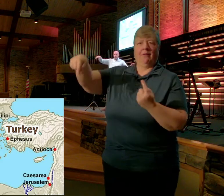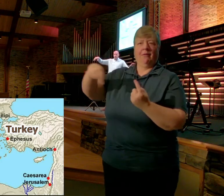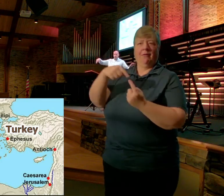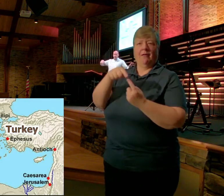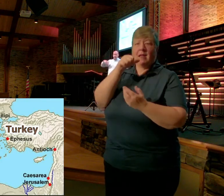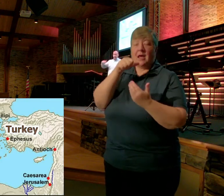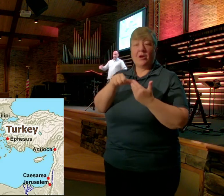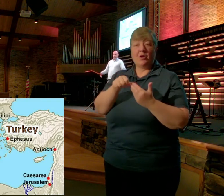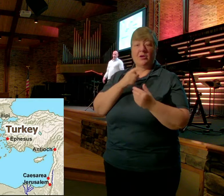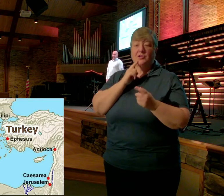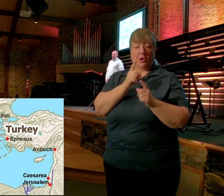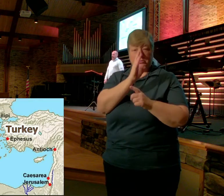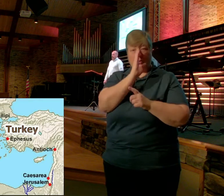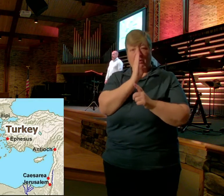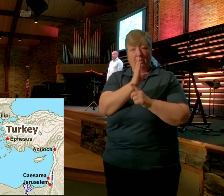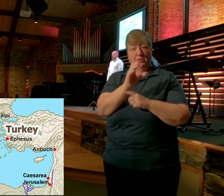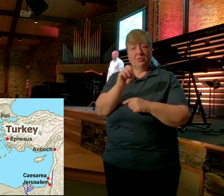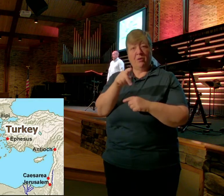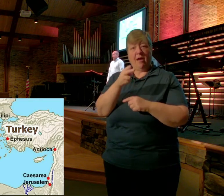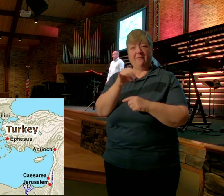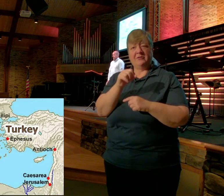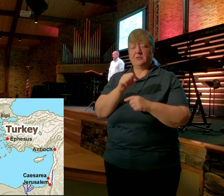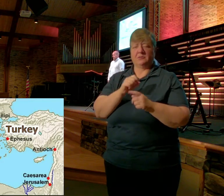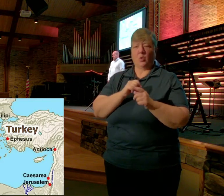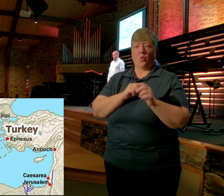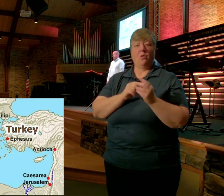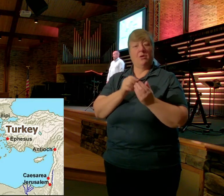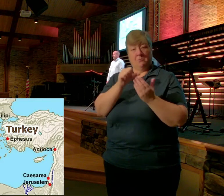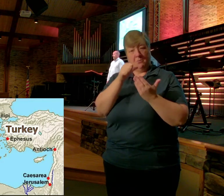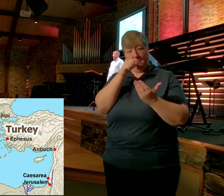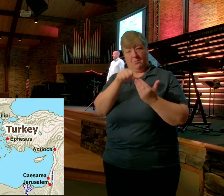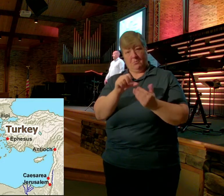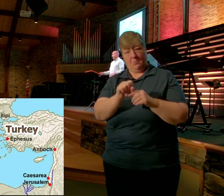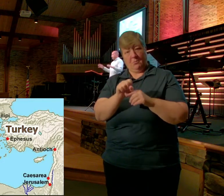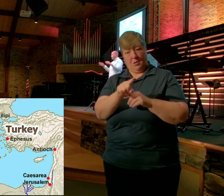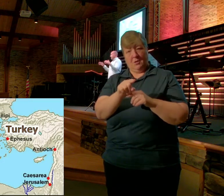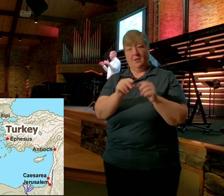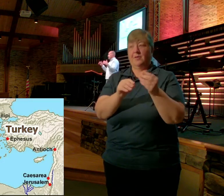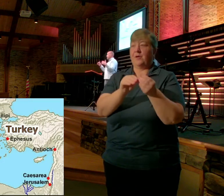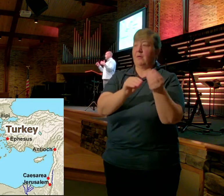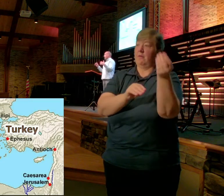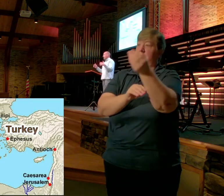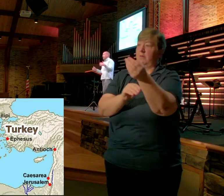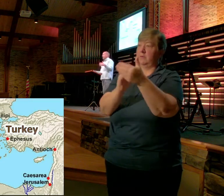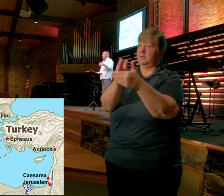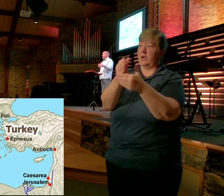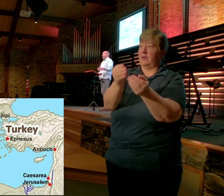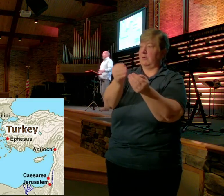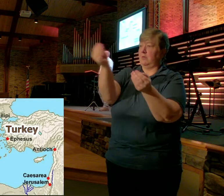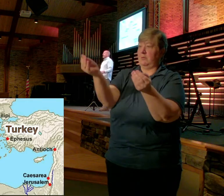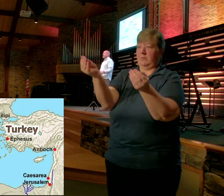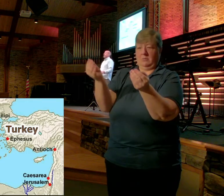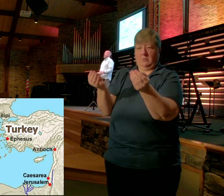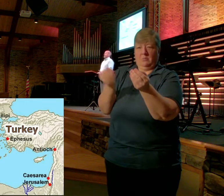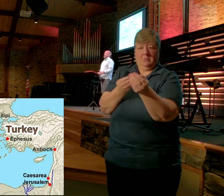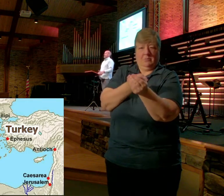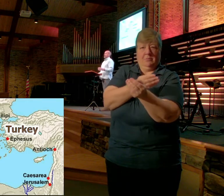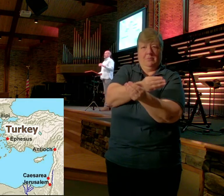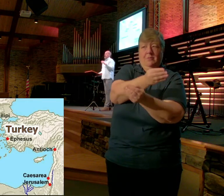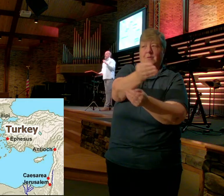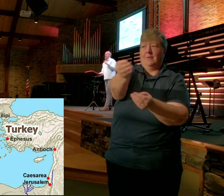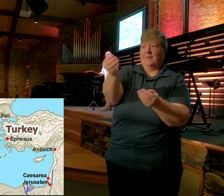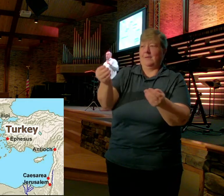other churches that were around that city as well And let me just tell you about The significance